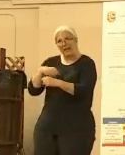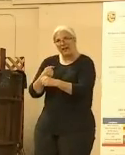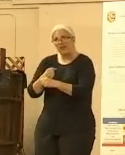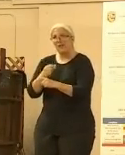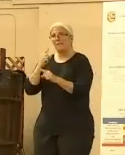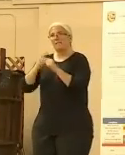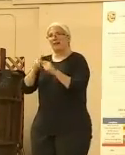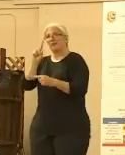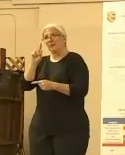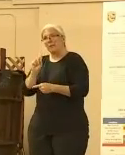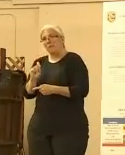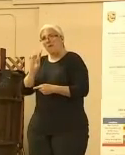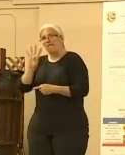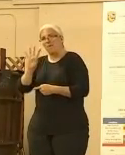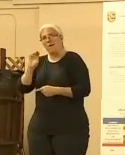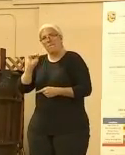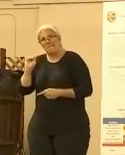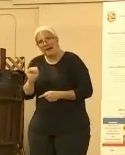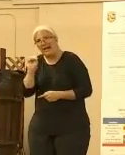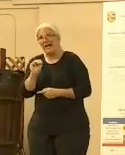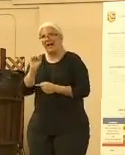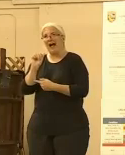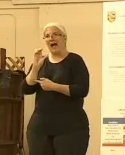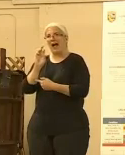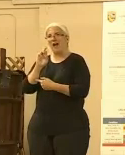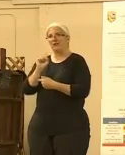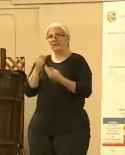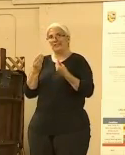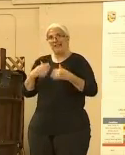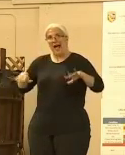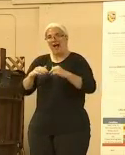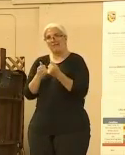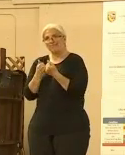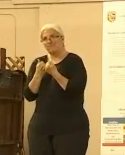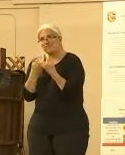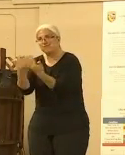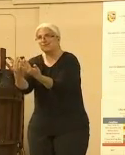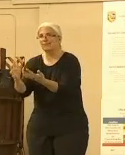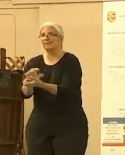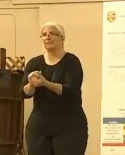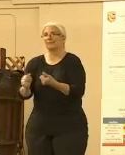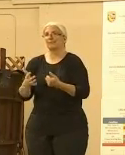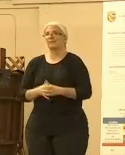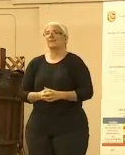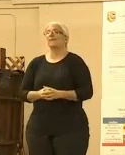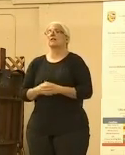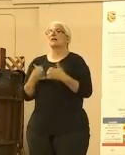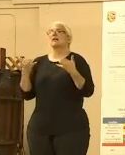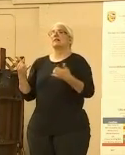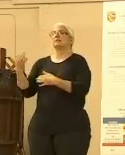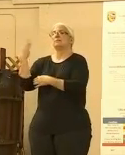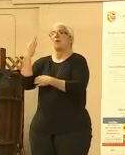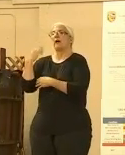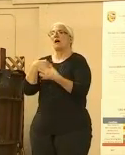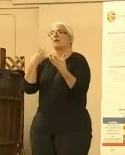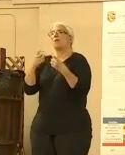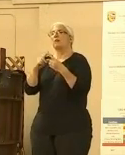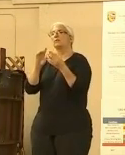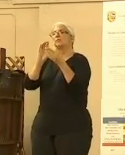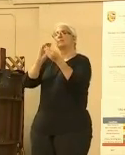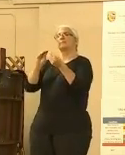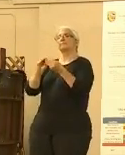the same time period. One of the things I wanted to mention briefly this morning was the overwhelming